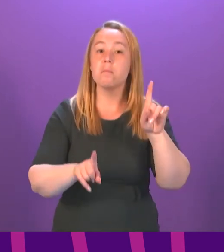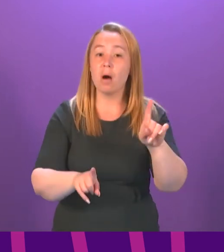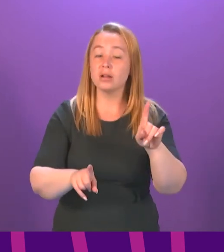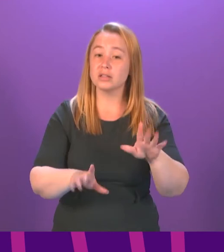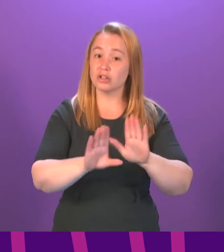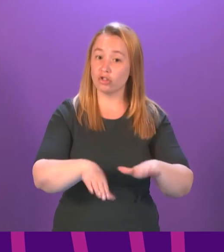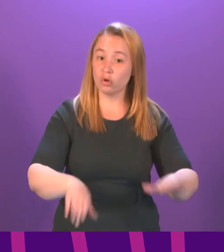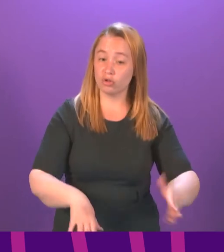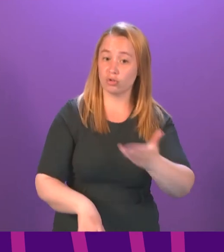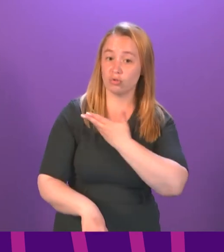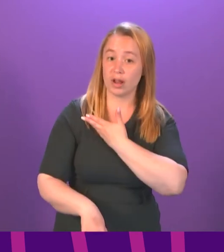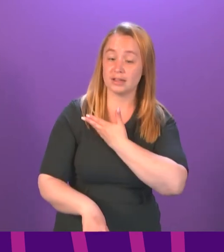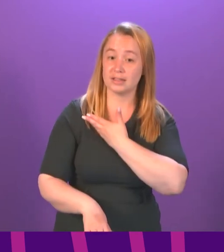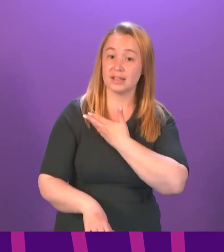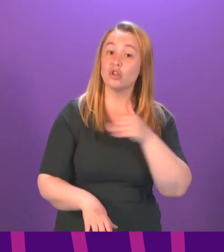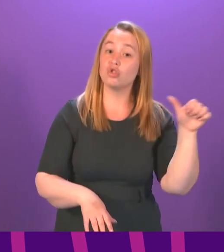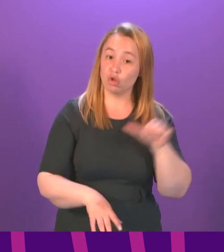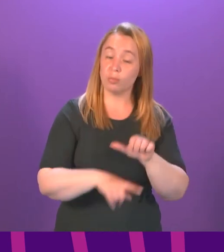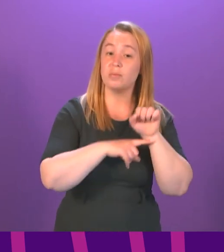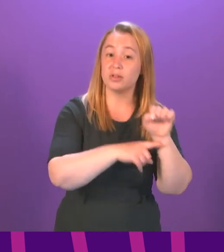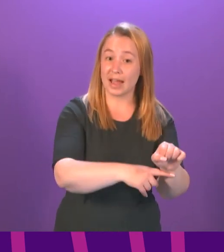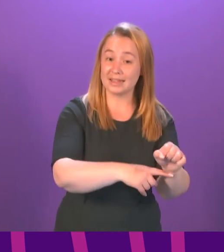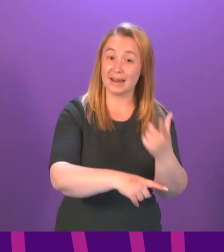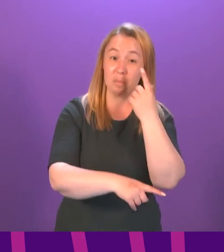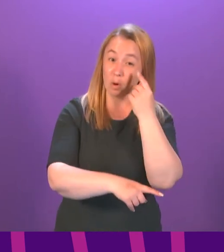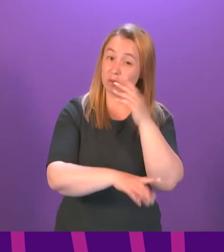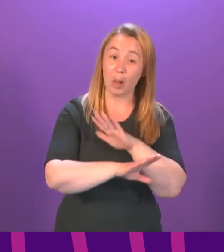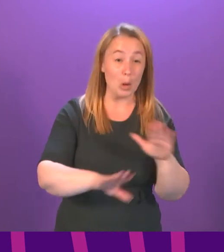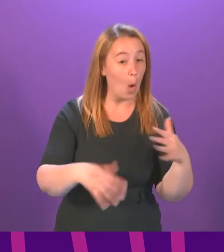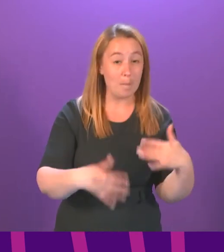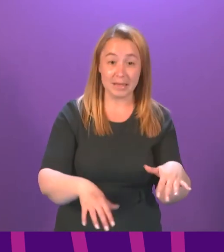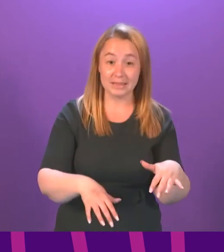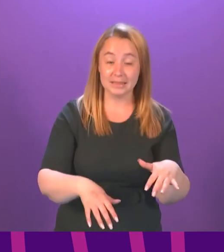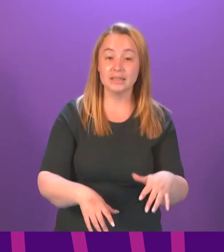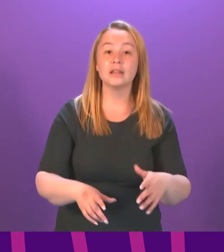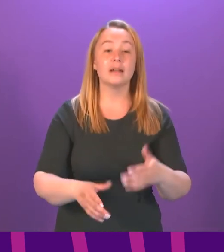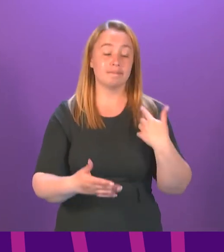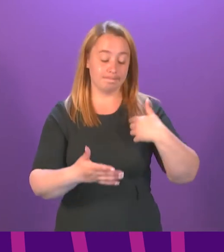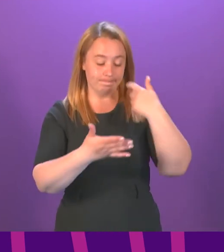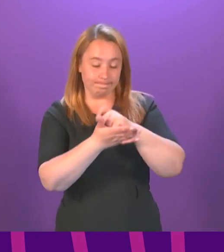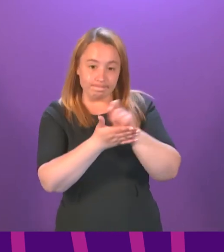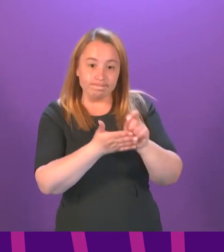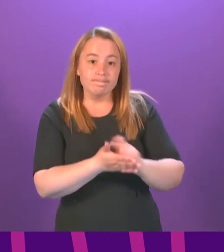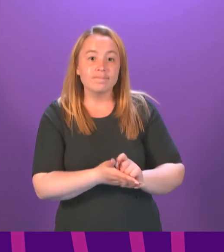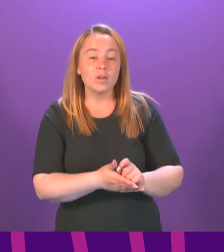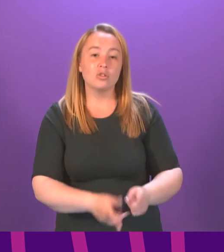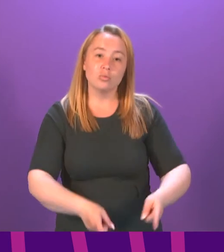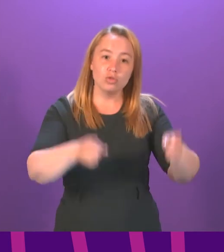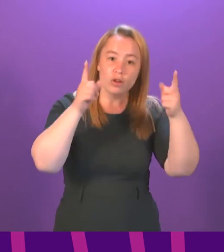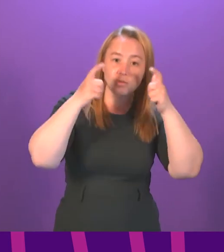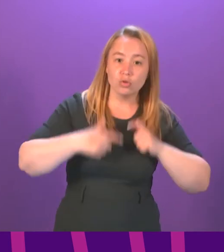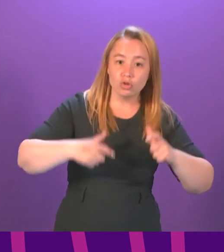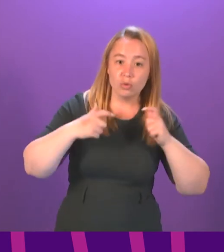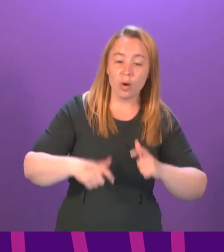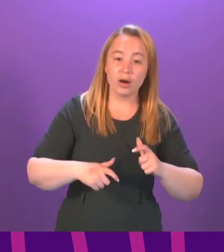child's statutory rights may not have been protected during this time, and I wrote to chief social work officers yesterday both to offer support